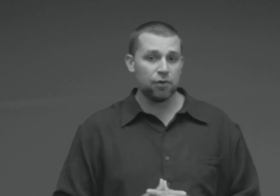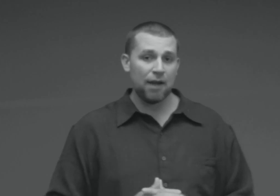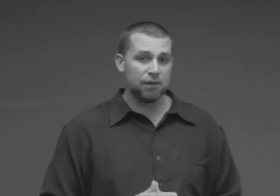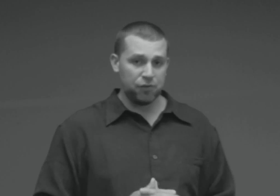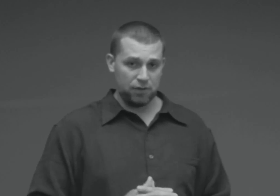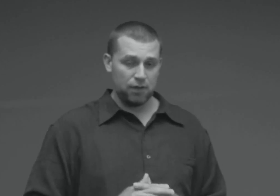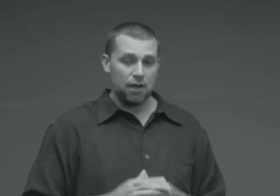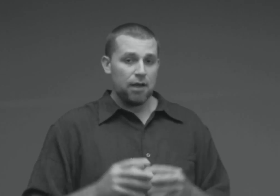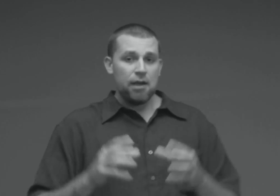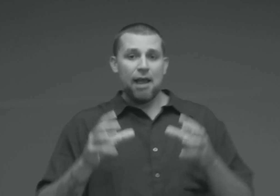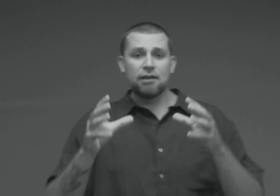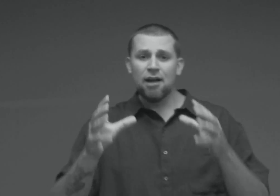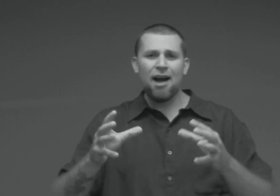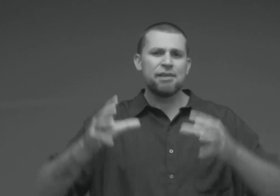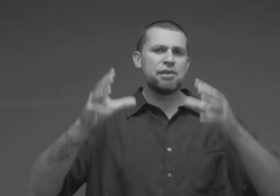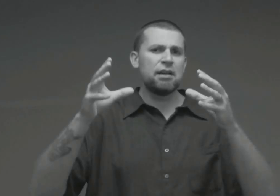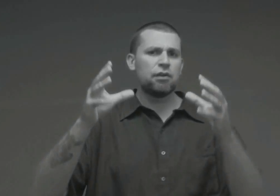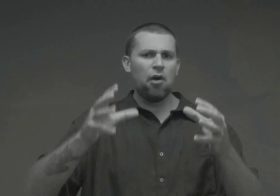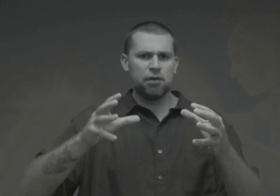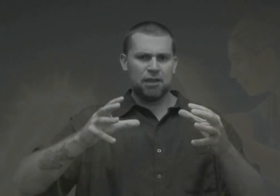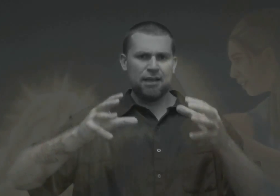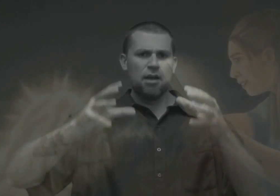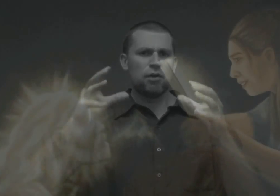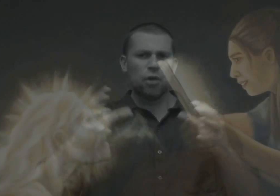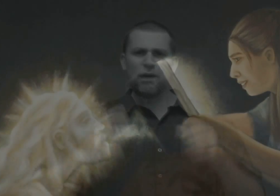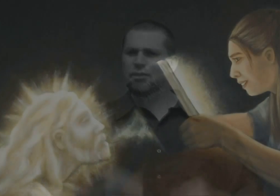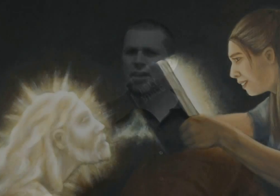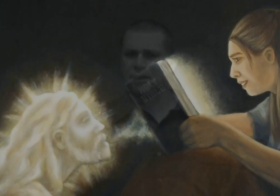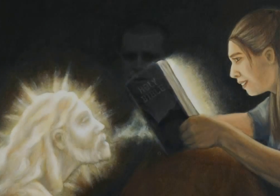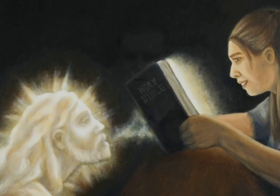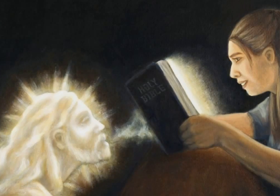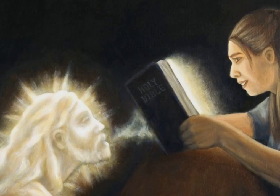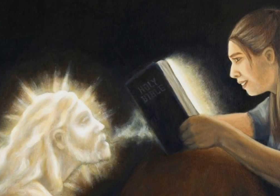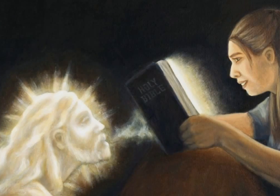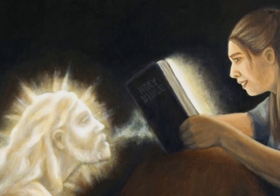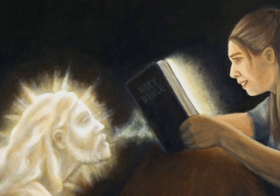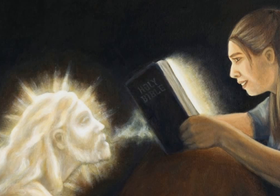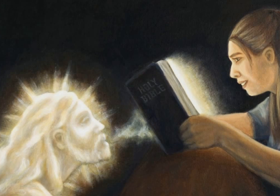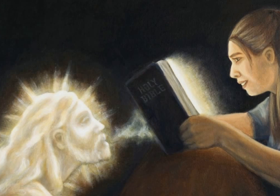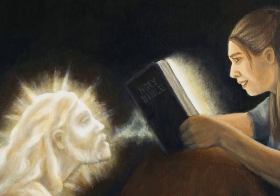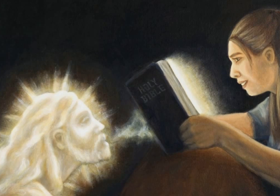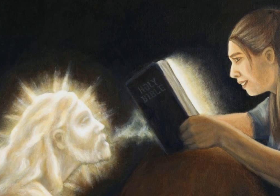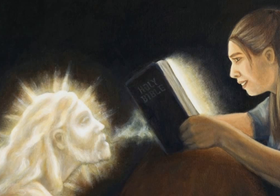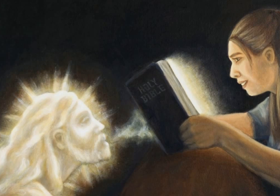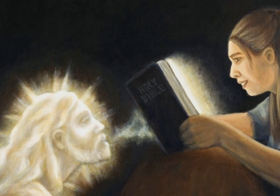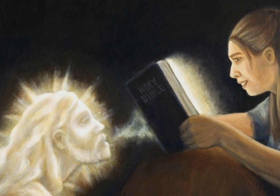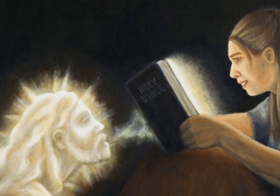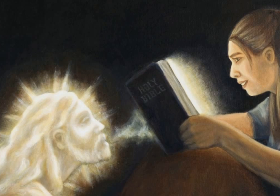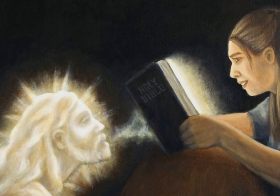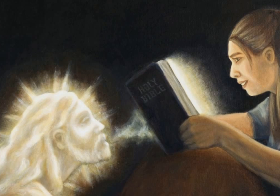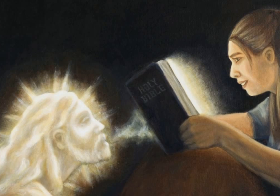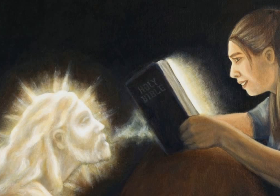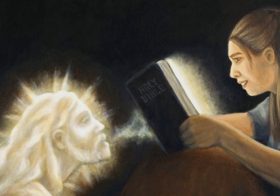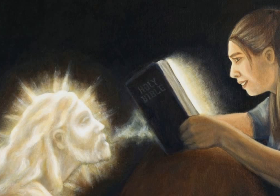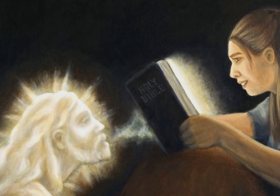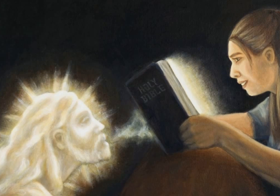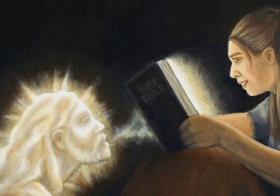transition, and God is internally doing changes, enabling them to begin the hard journey home.